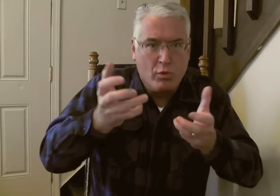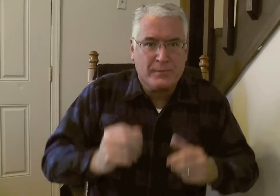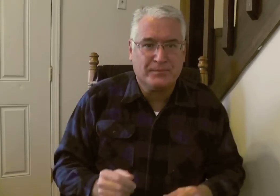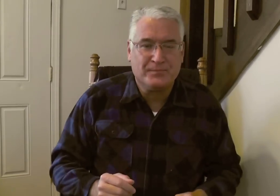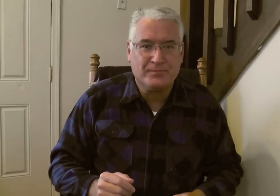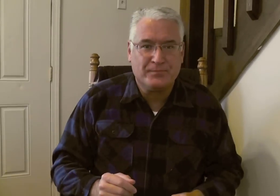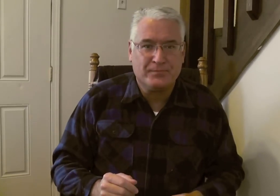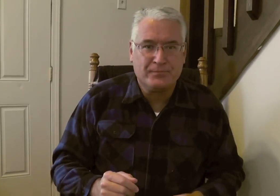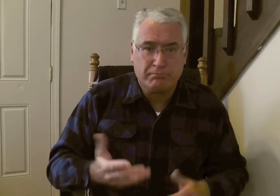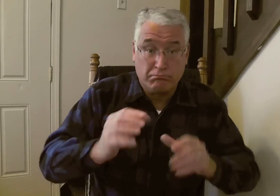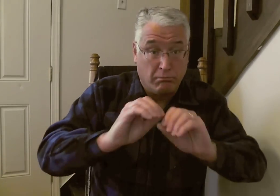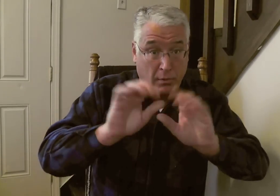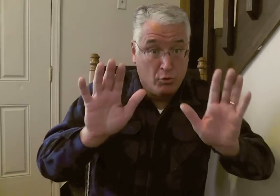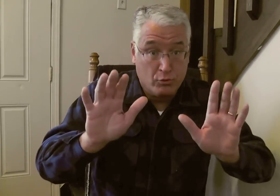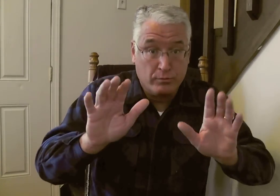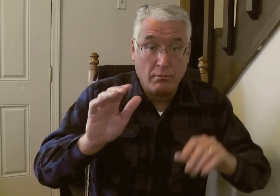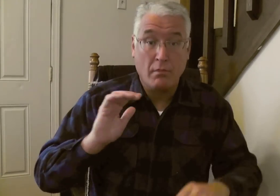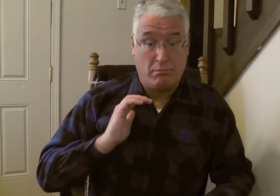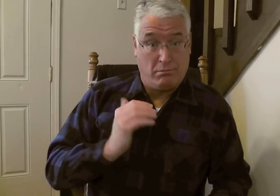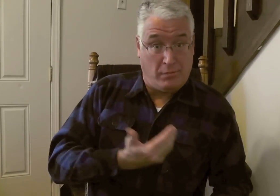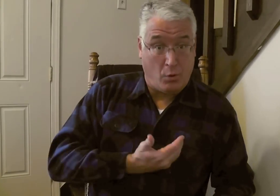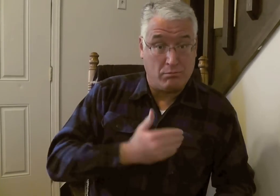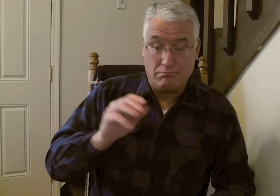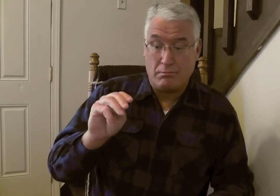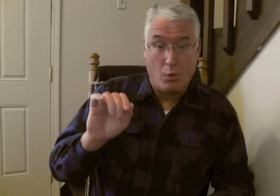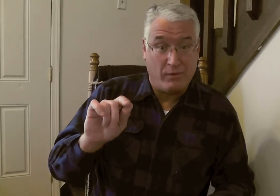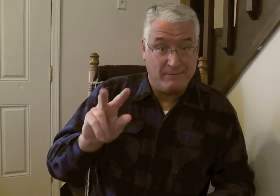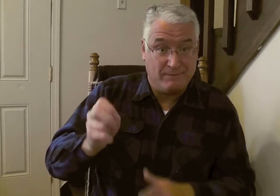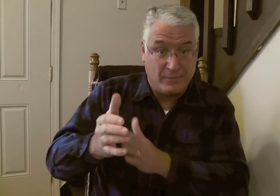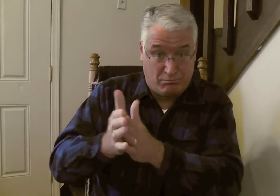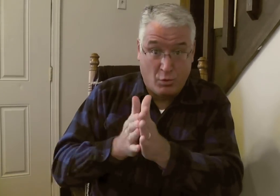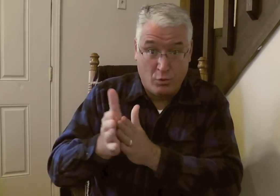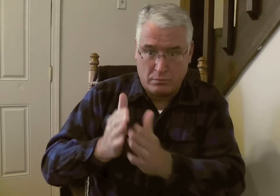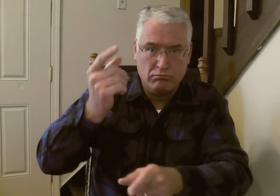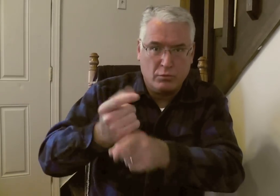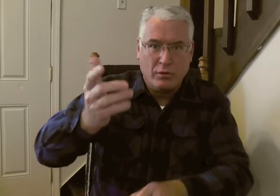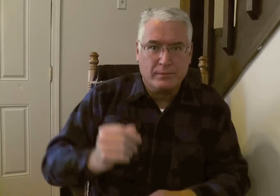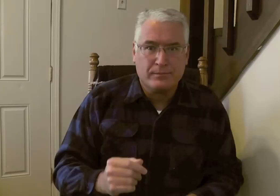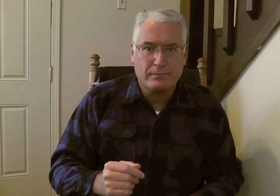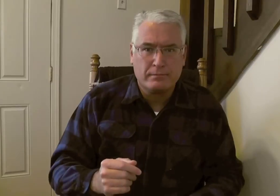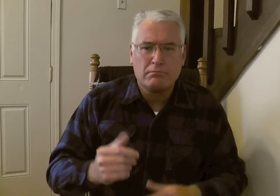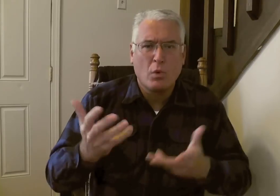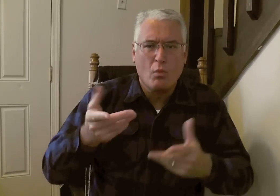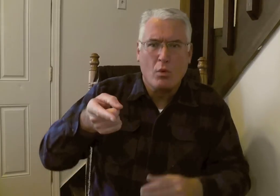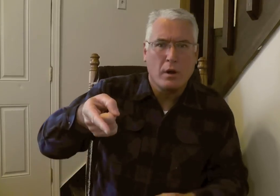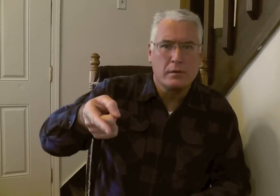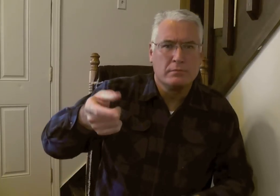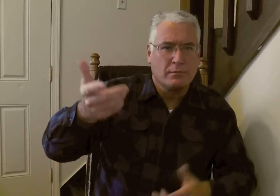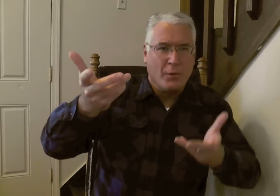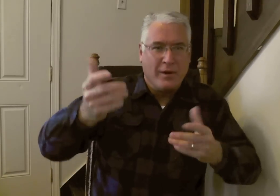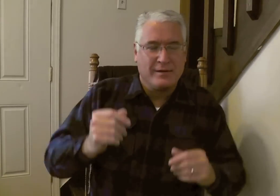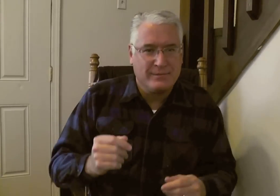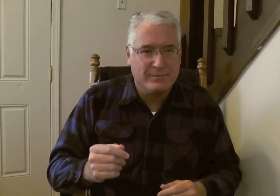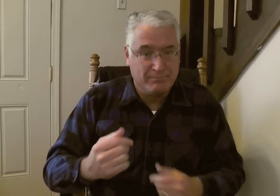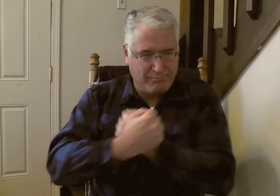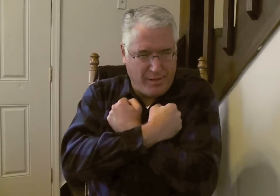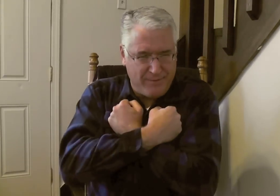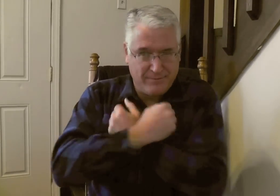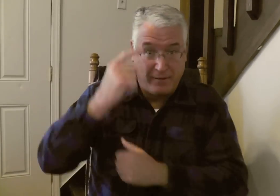the thing that God wants. It's clear. It's clear that our motive is right. What's that? It's love